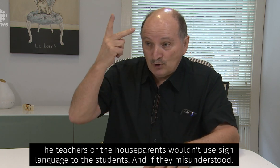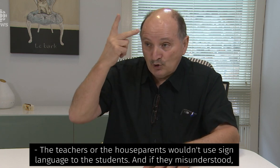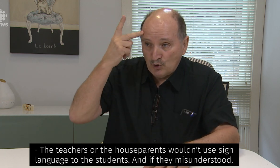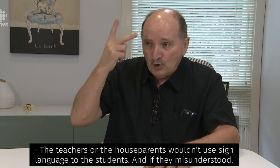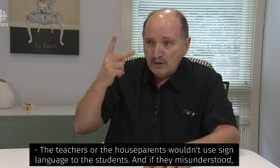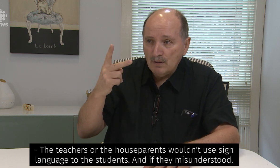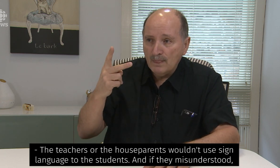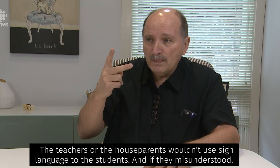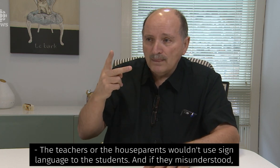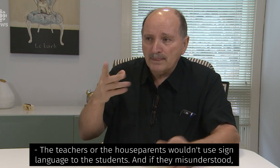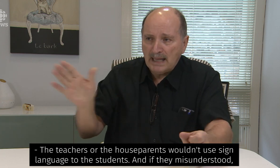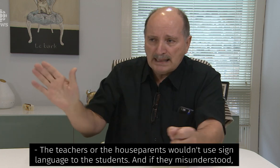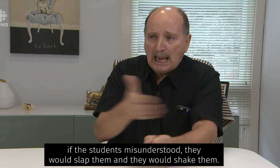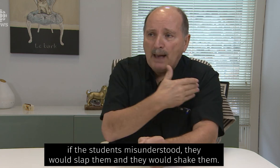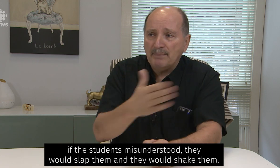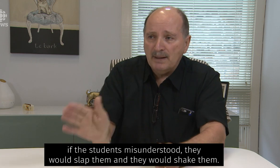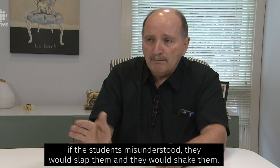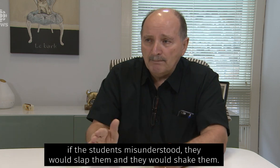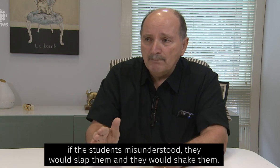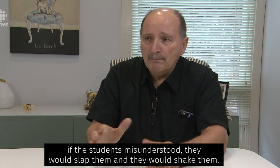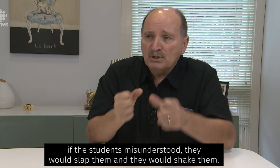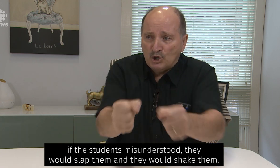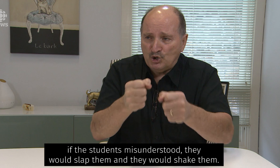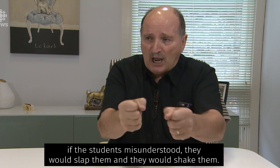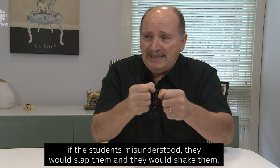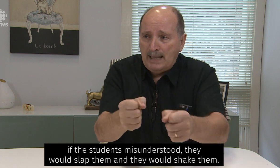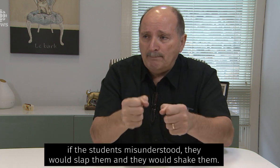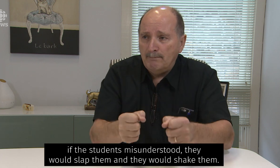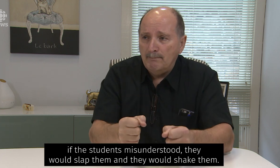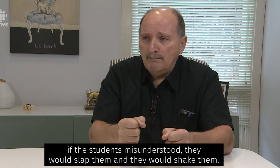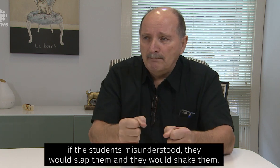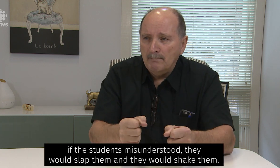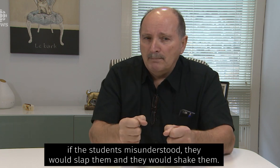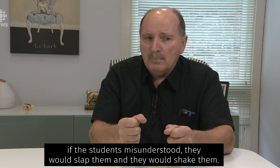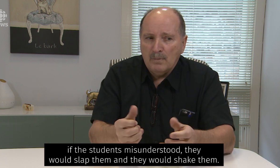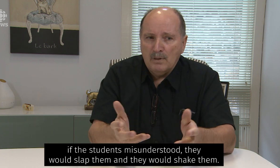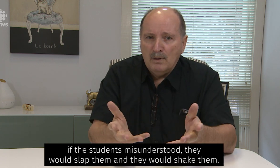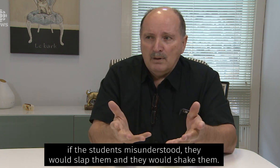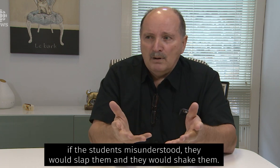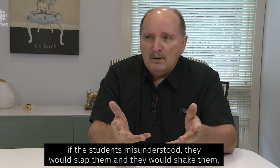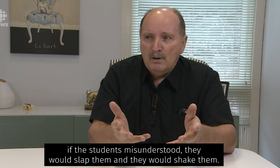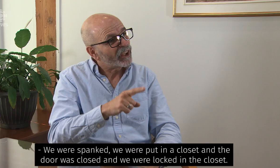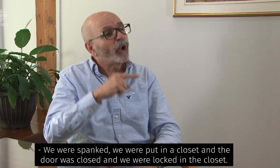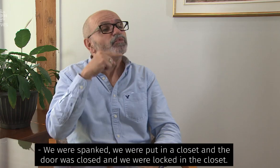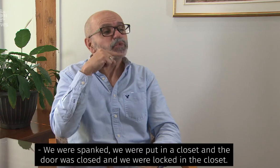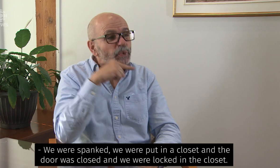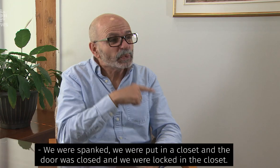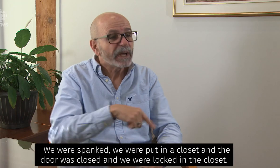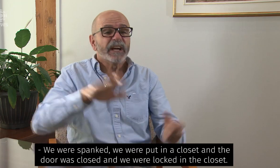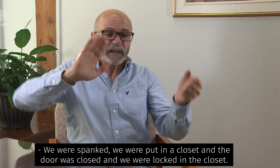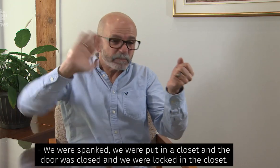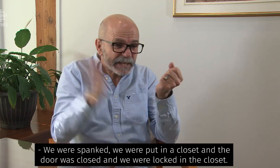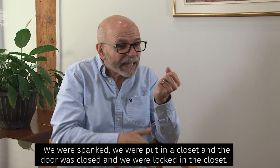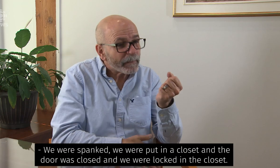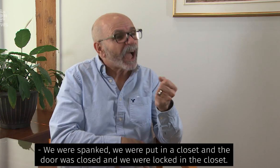students. And if they misunderstood, if the students misunderstood, they would slap them and they would shake them. We were spanked. We were put